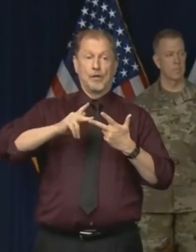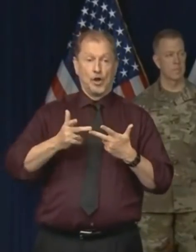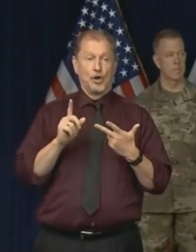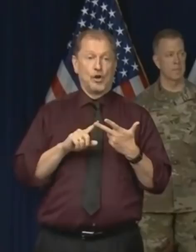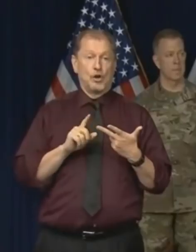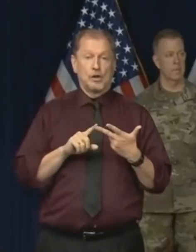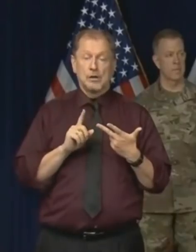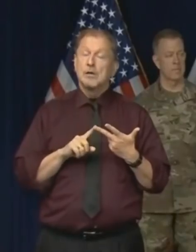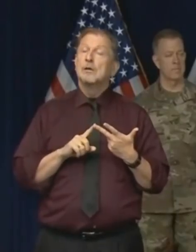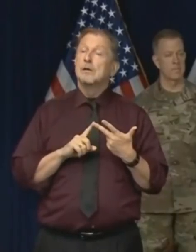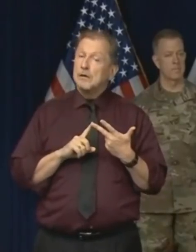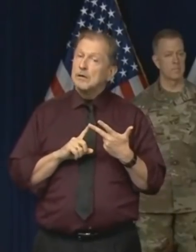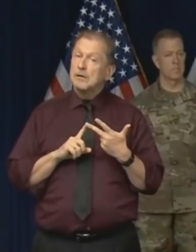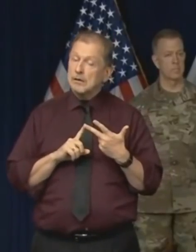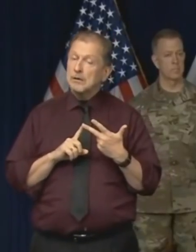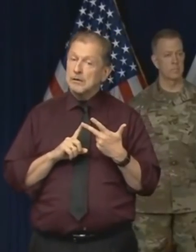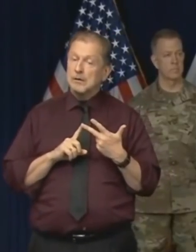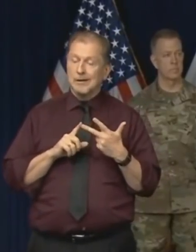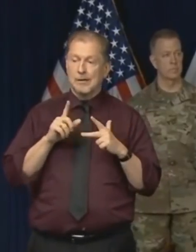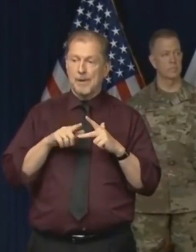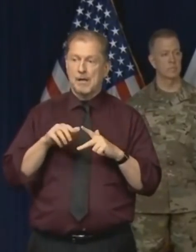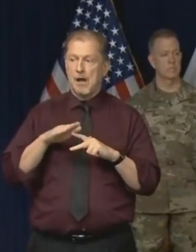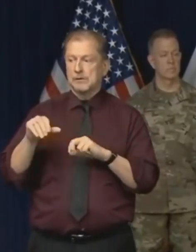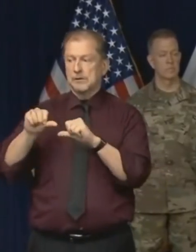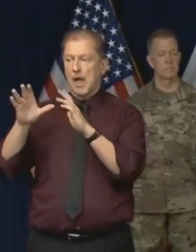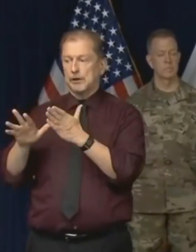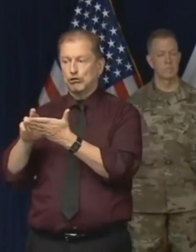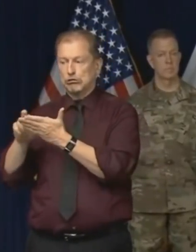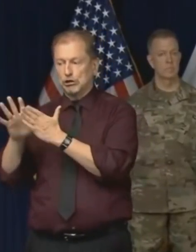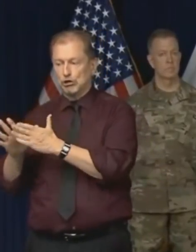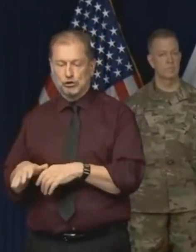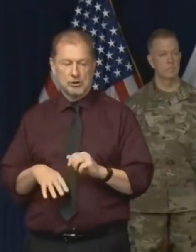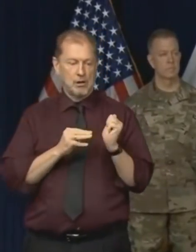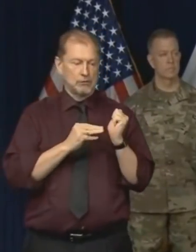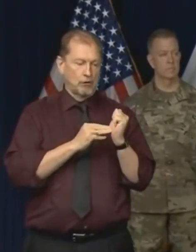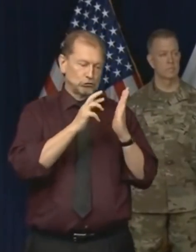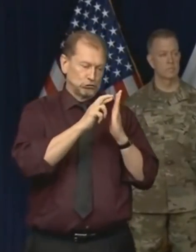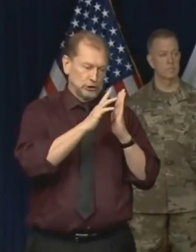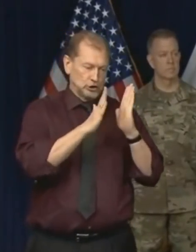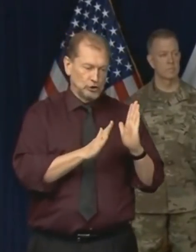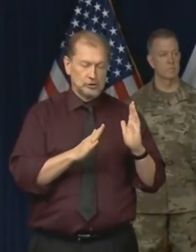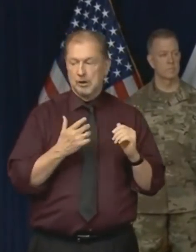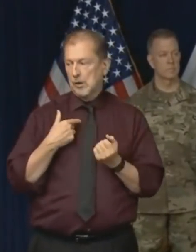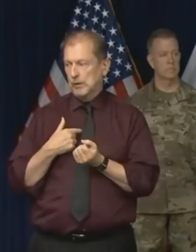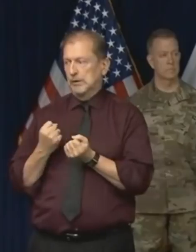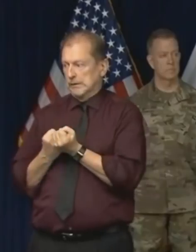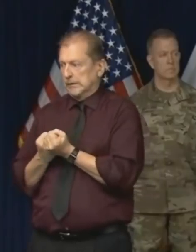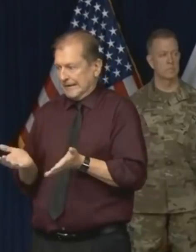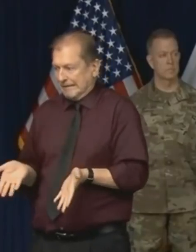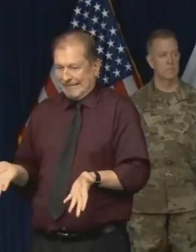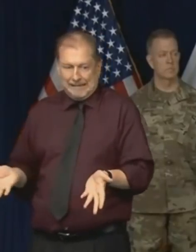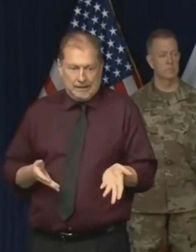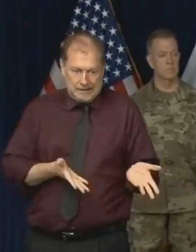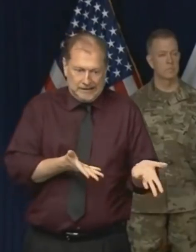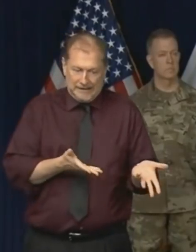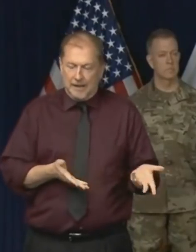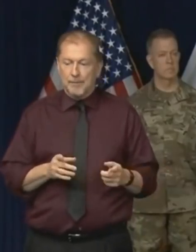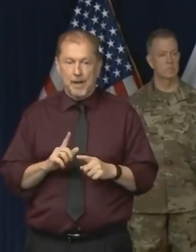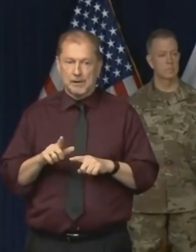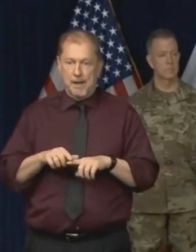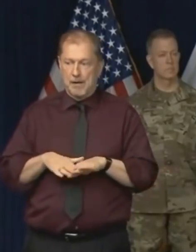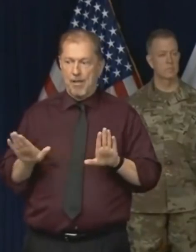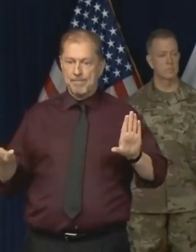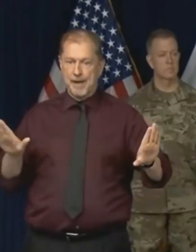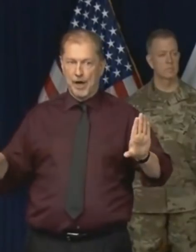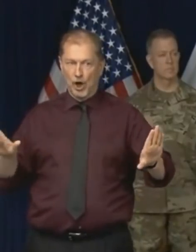dependent upon the researchers and the doctors. And we're cheering them on in every way that we can, but it's really up to them.